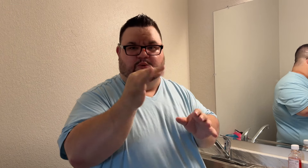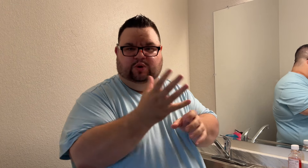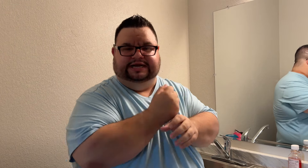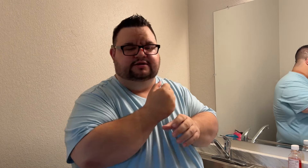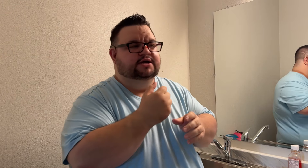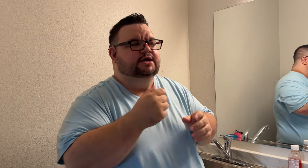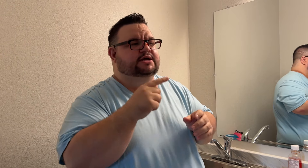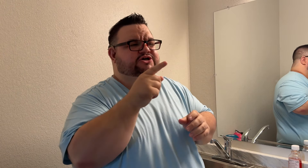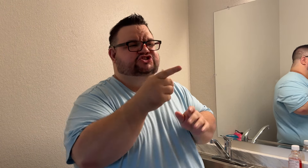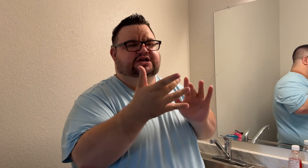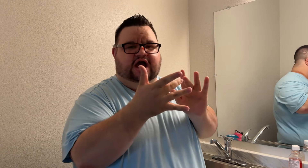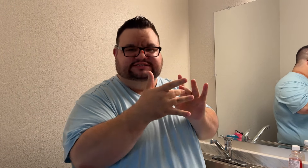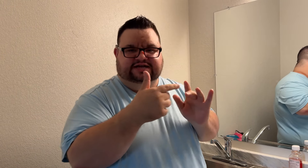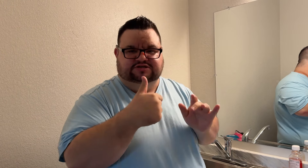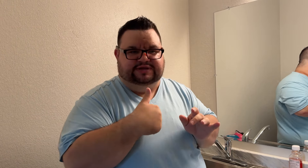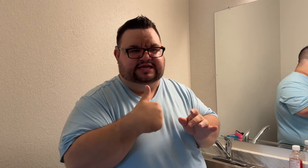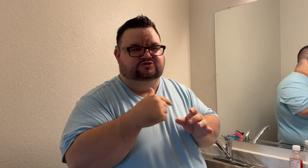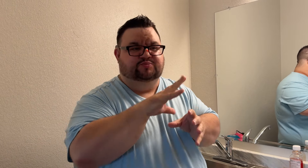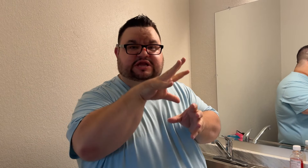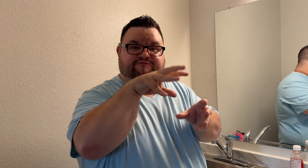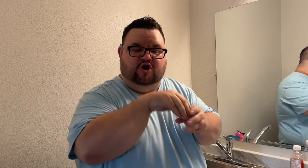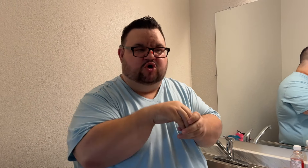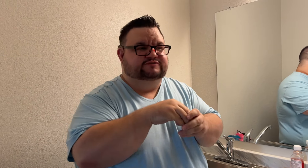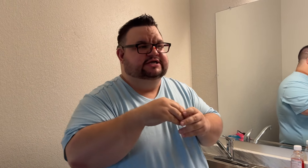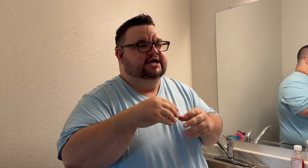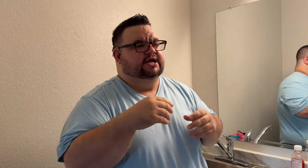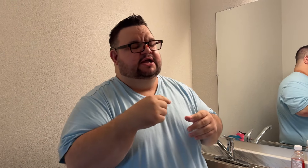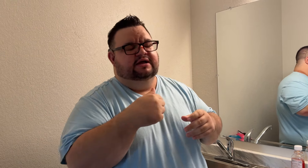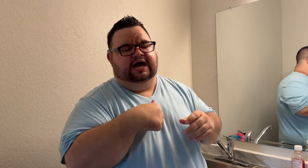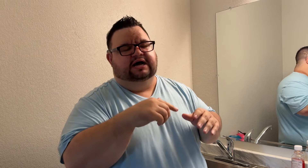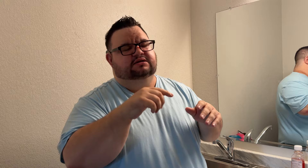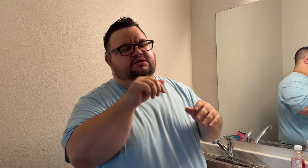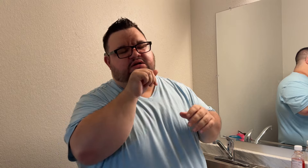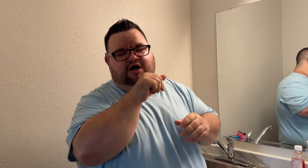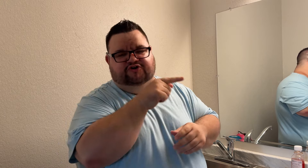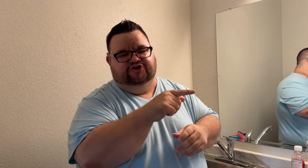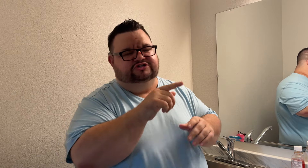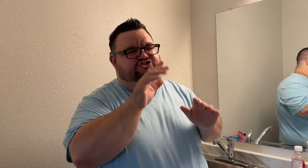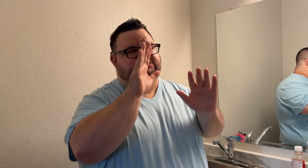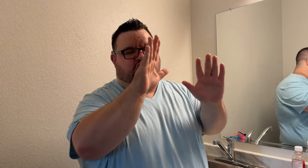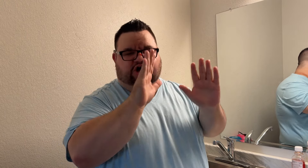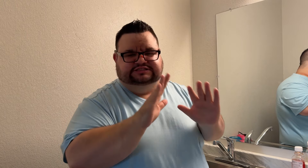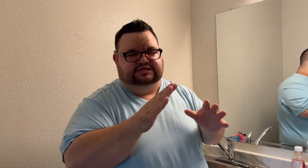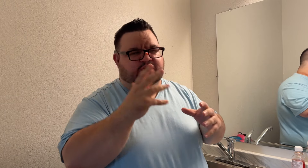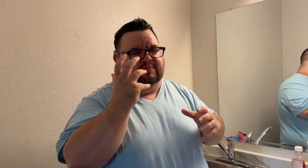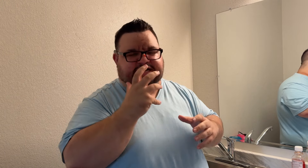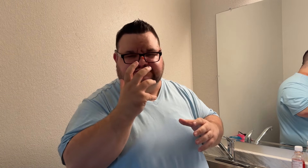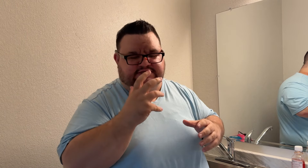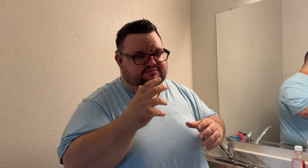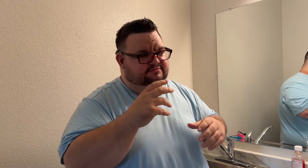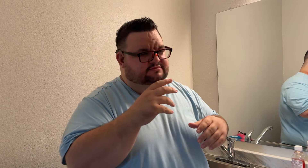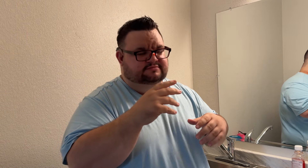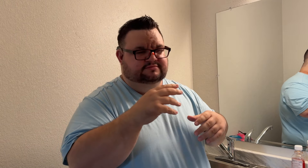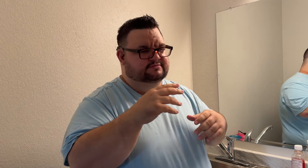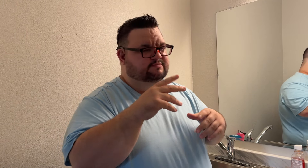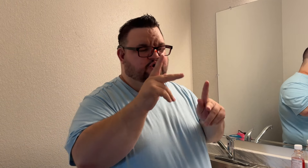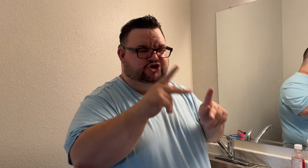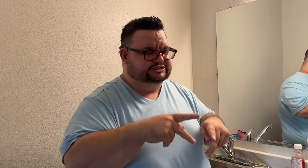Erwin, she contacted me to be involved. love her. She's awesome, amazing person.